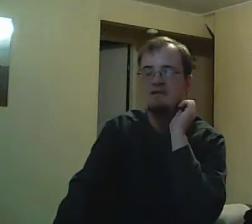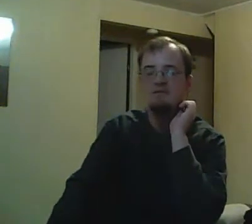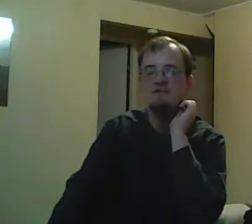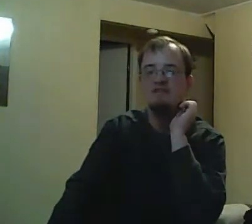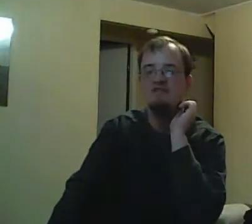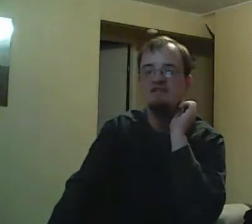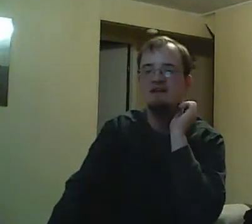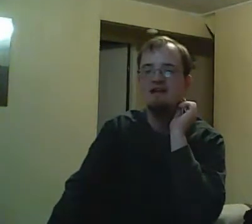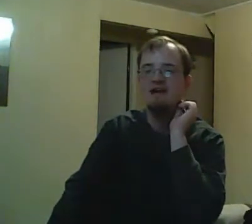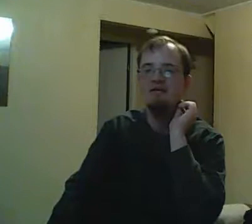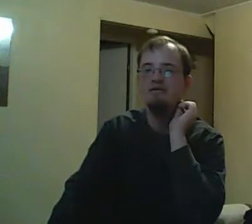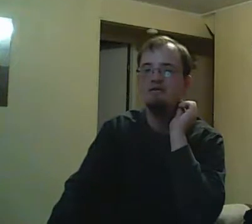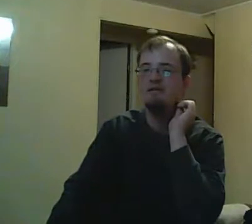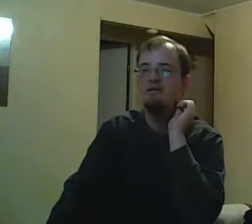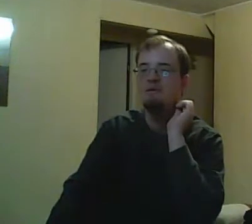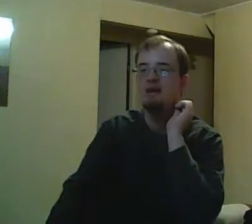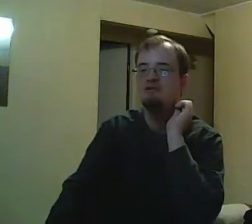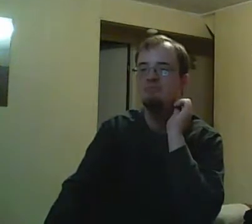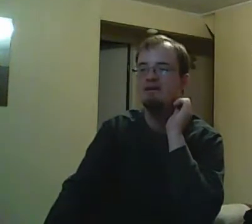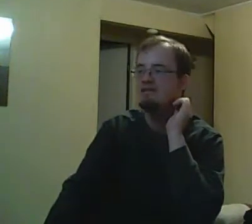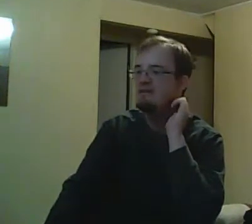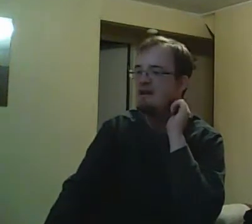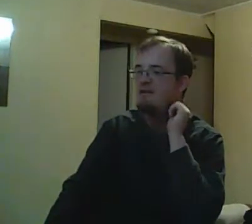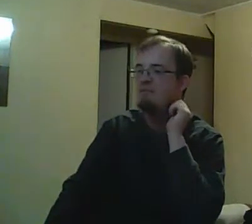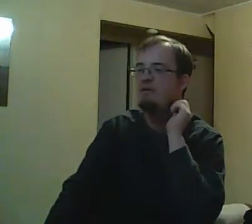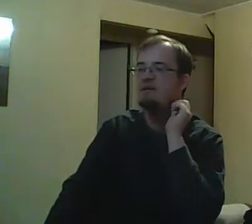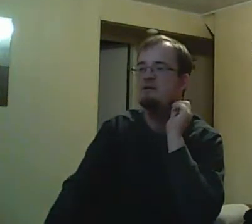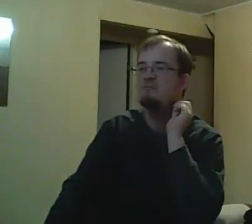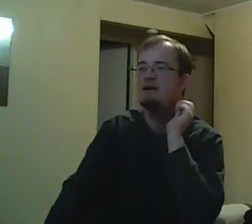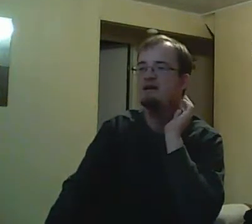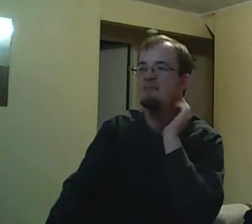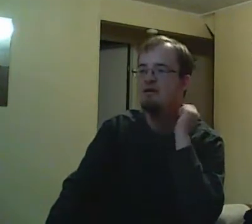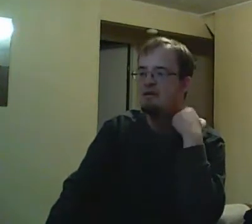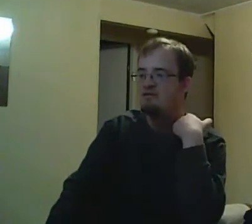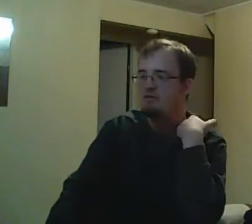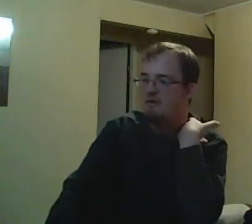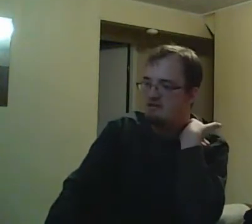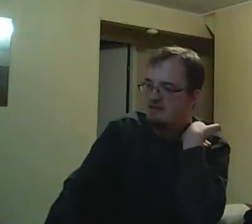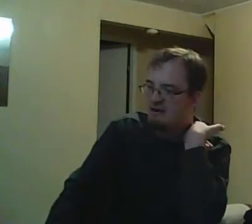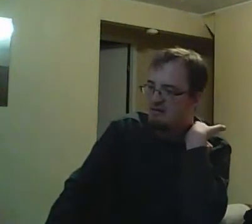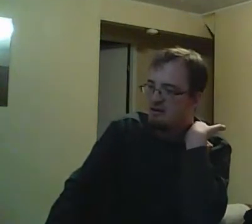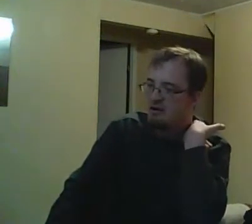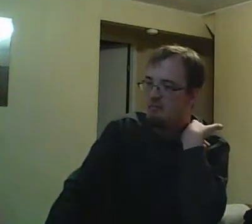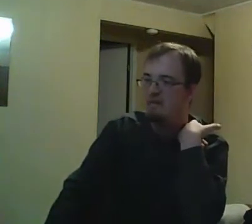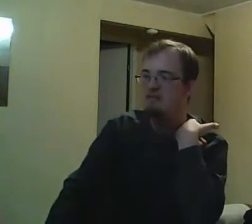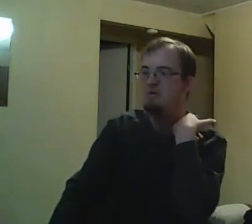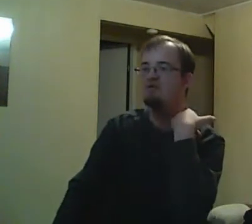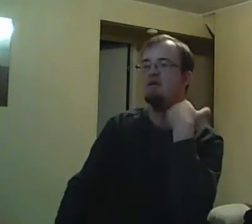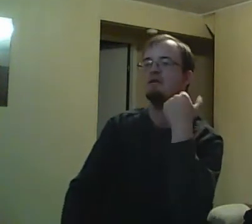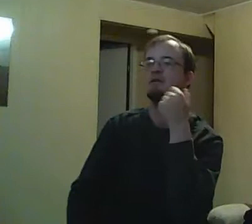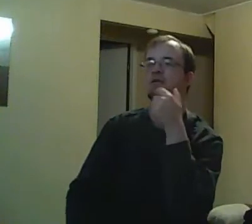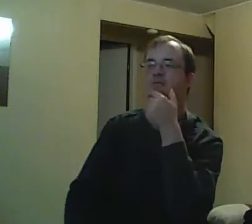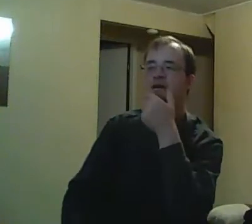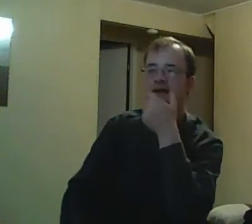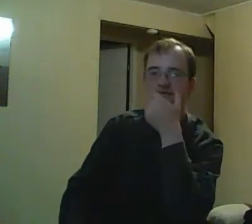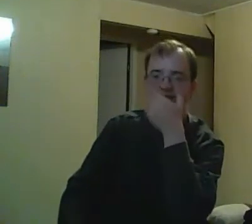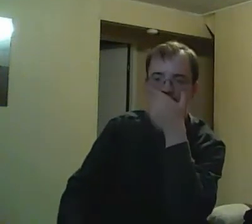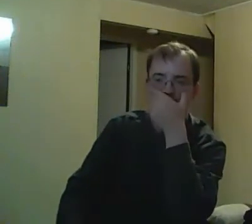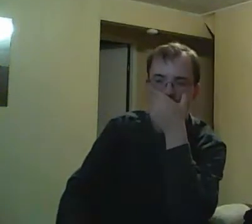don't get any sympathy from anybody. Nobody is allowed to give you sympathy. Your son's a school shooter. End of story. That's probably the thinking